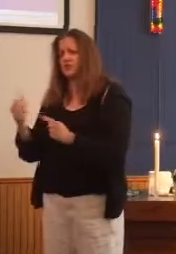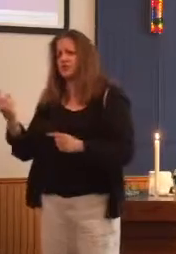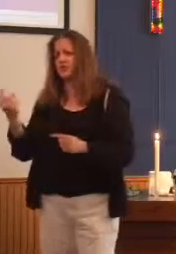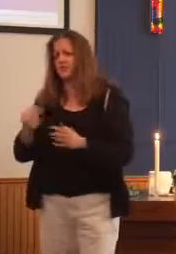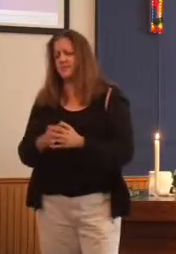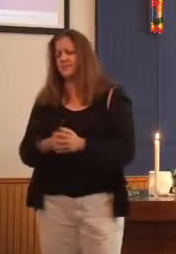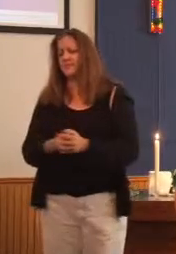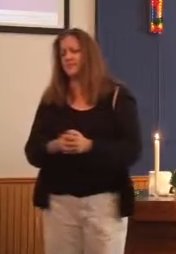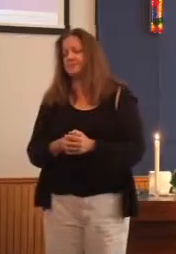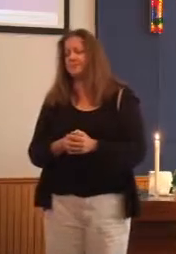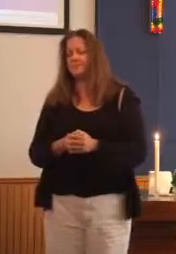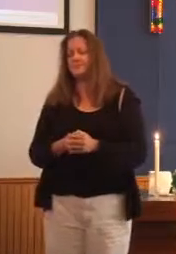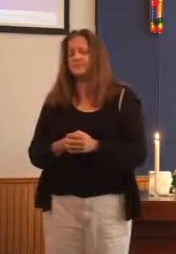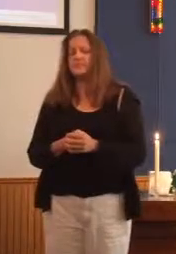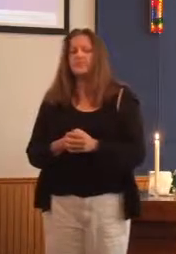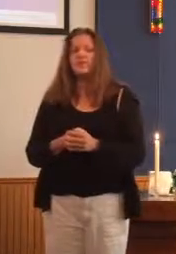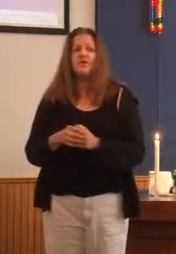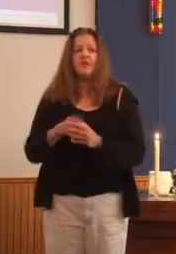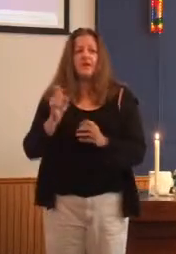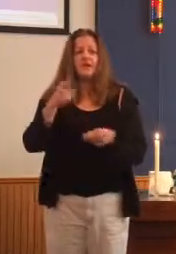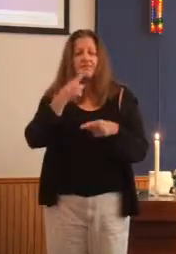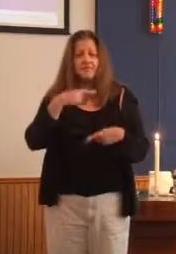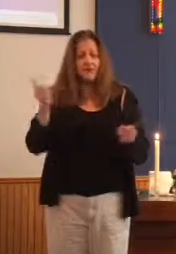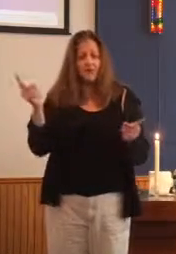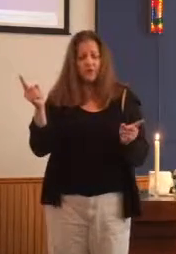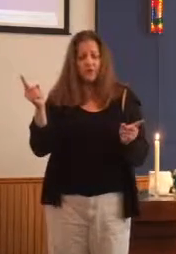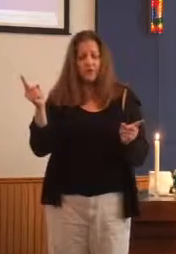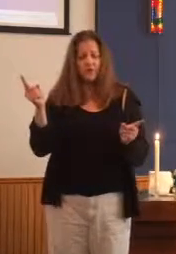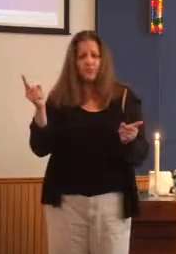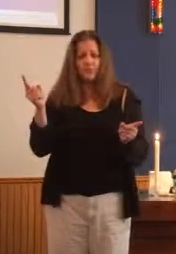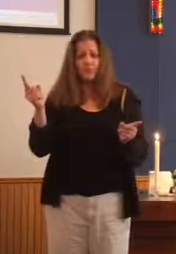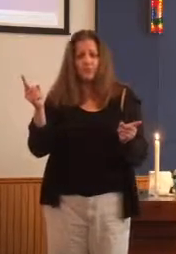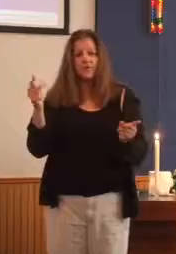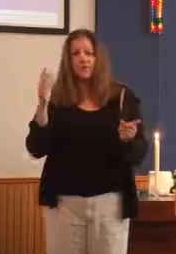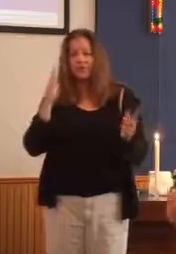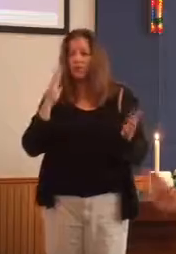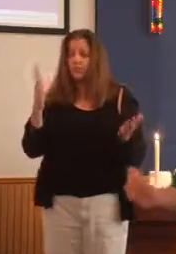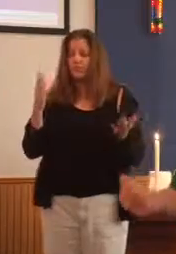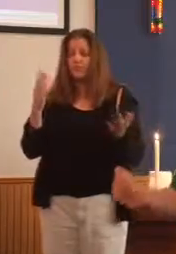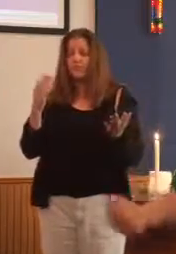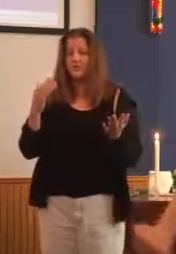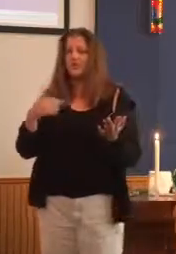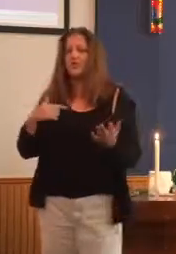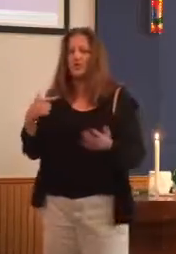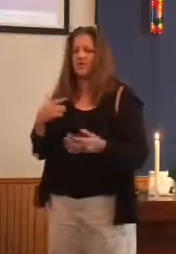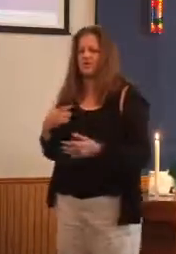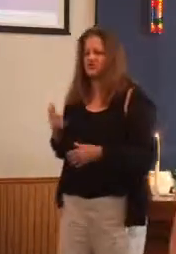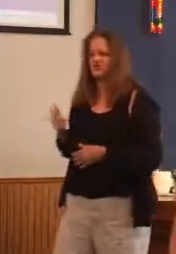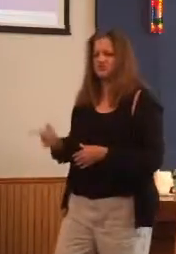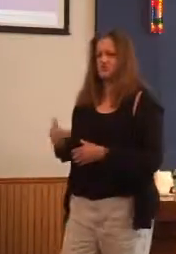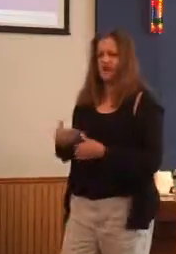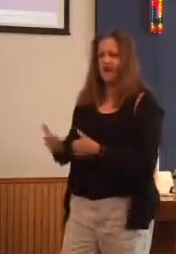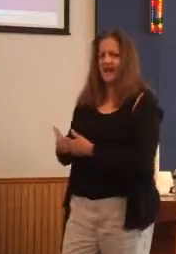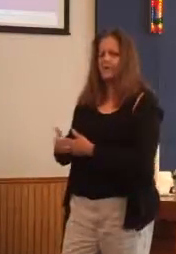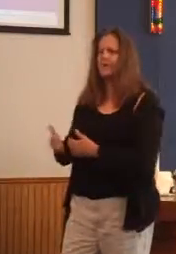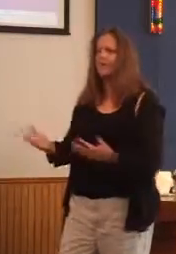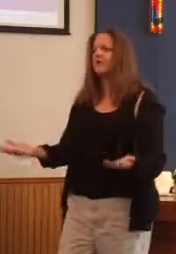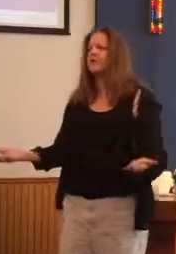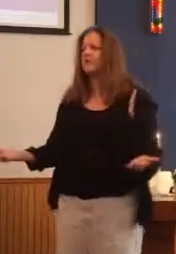I need to tell you in confidence that I am going to go shoot my neighbor. Well, I think maybe you could probably